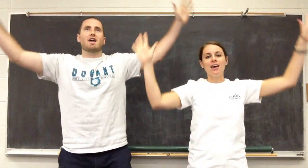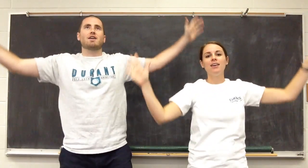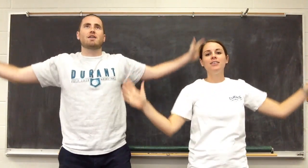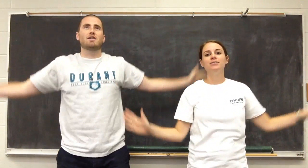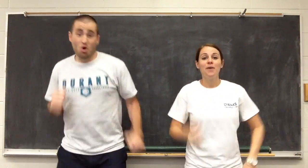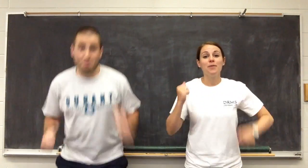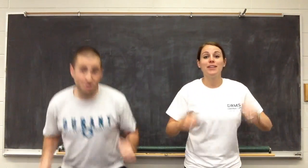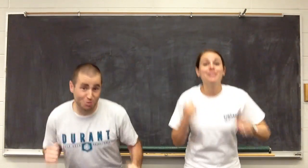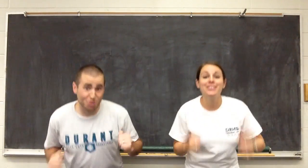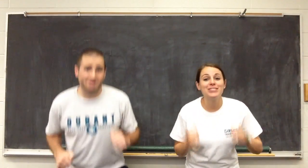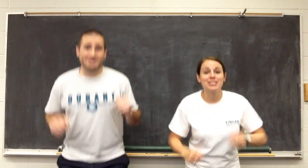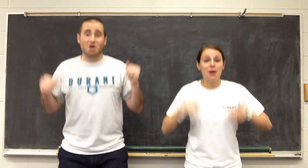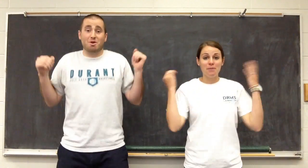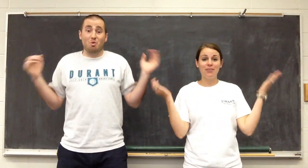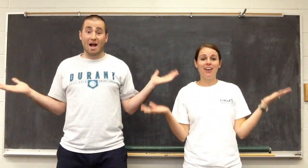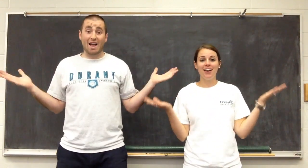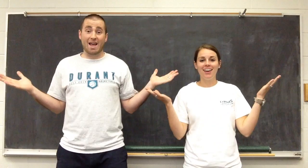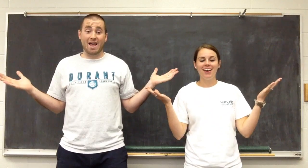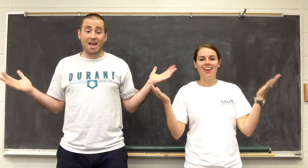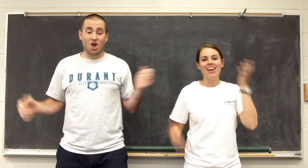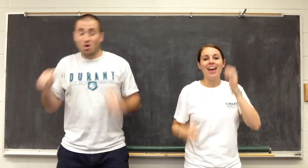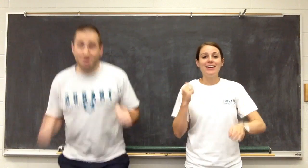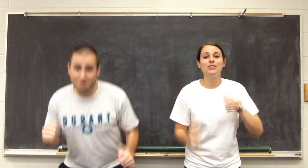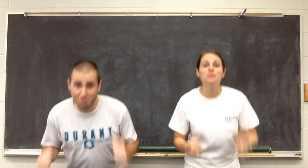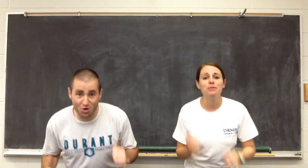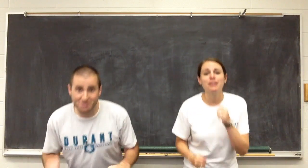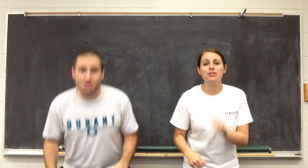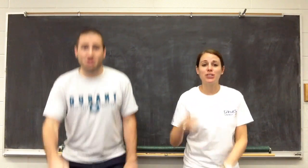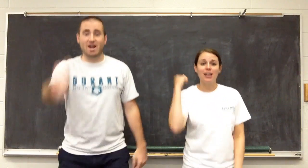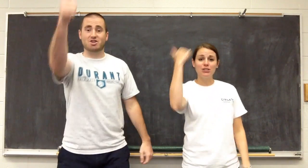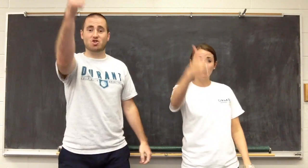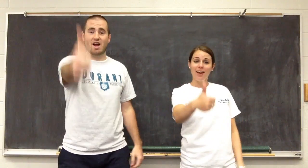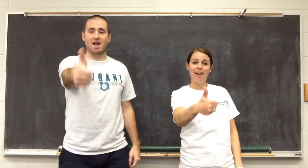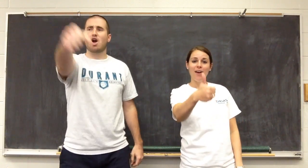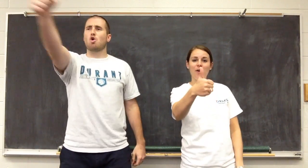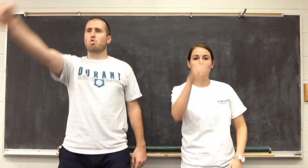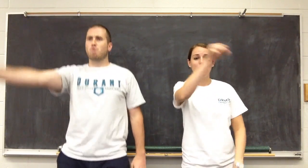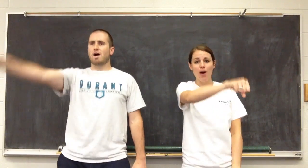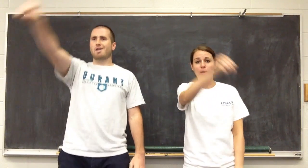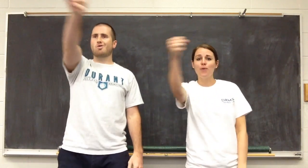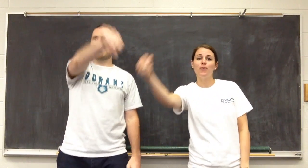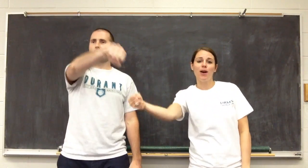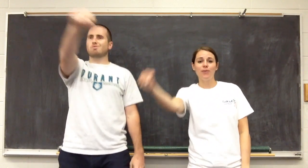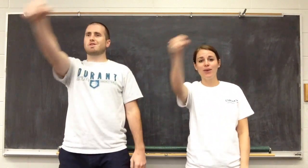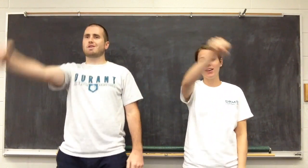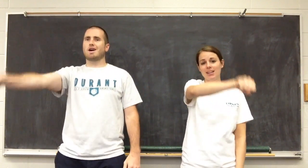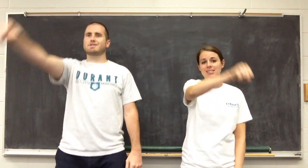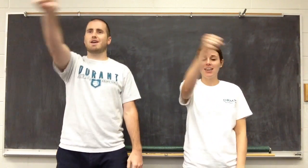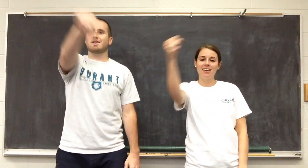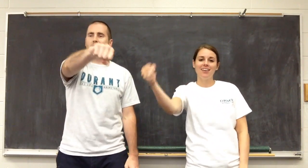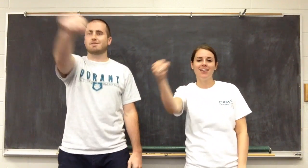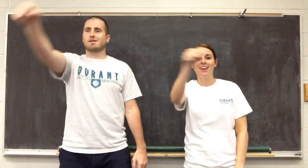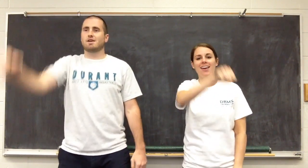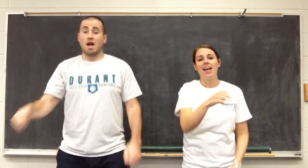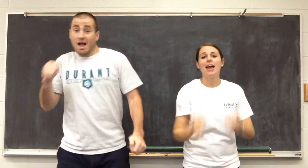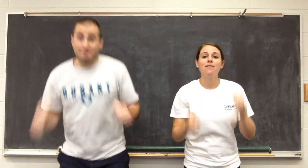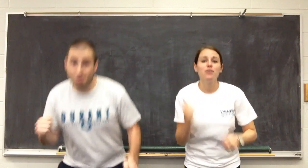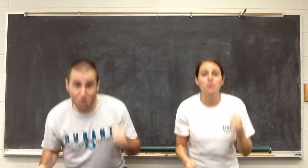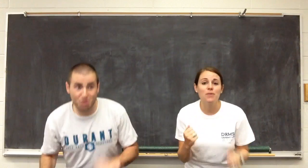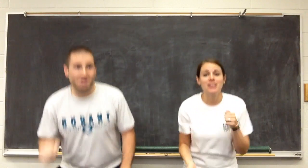I'll make you move, just tell me why. How do you move and should I try? What route would I take? And if you move,